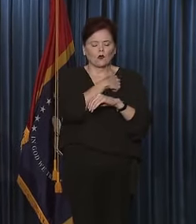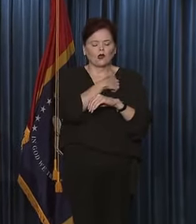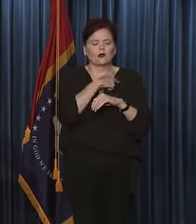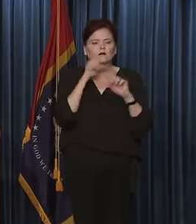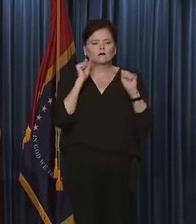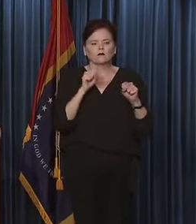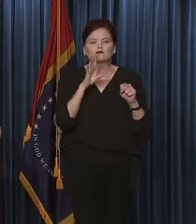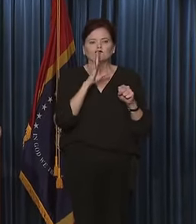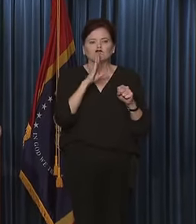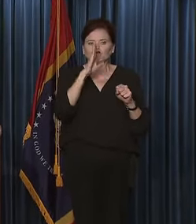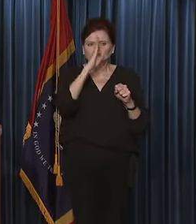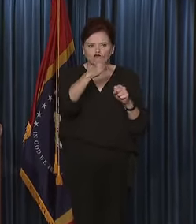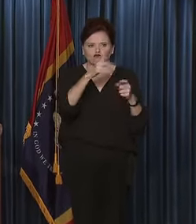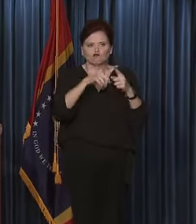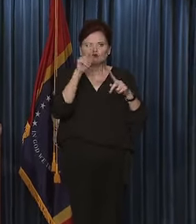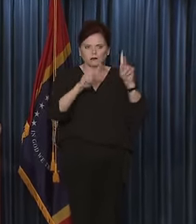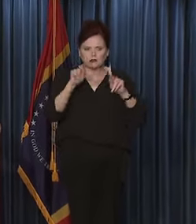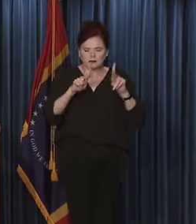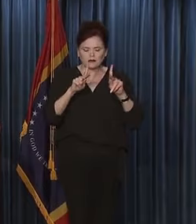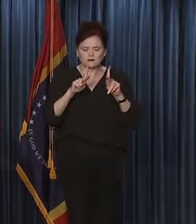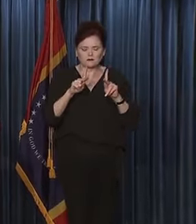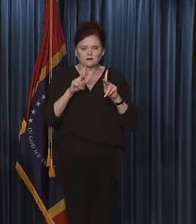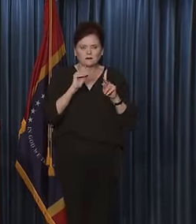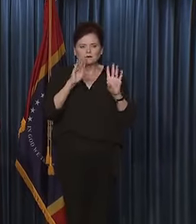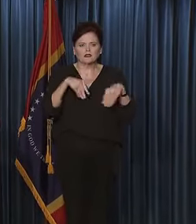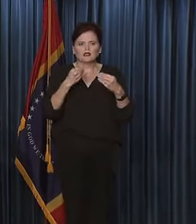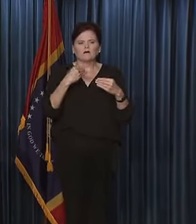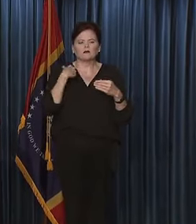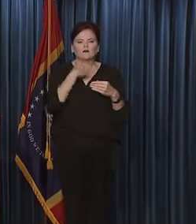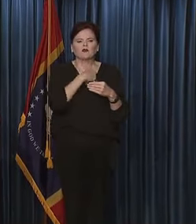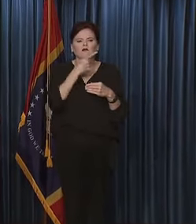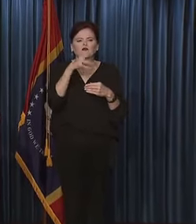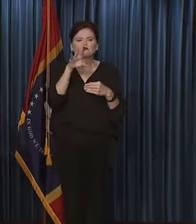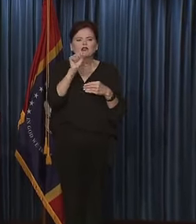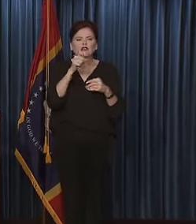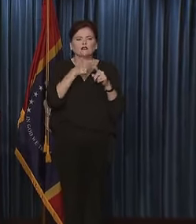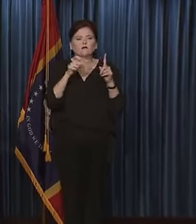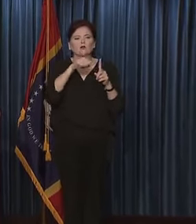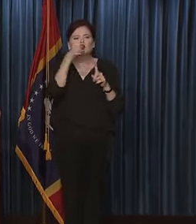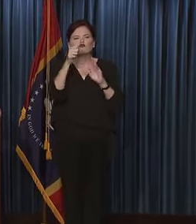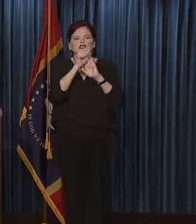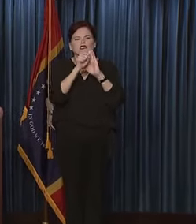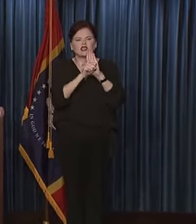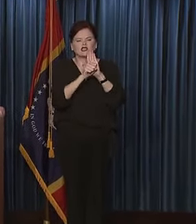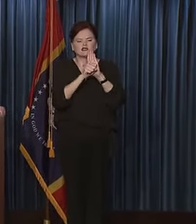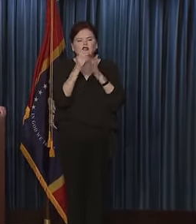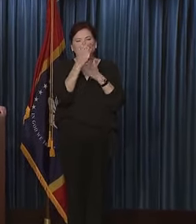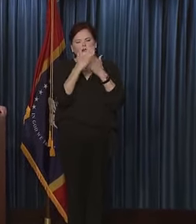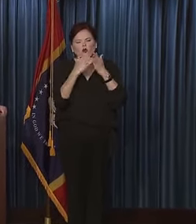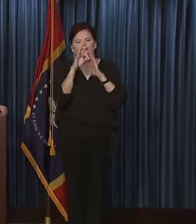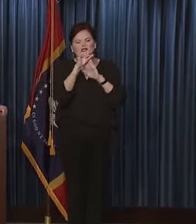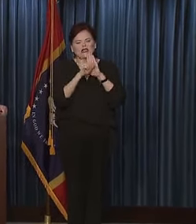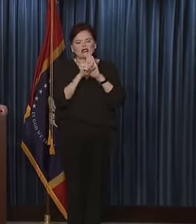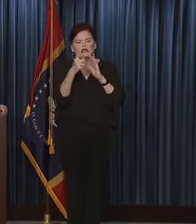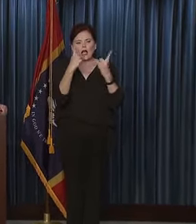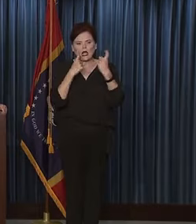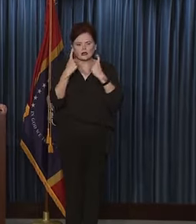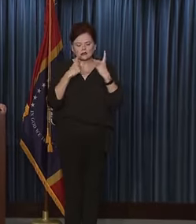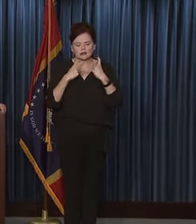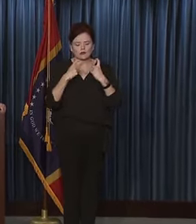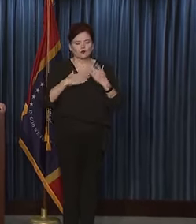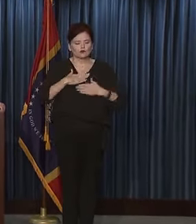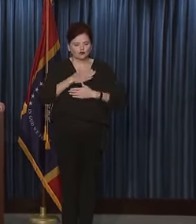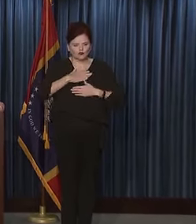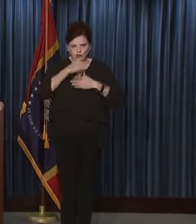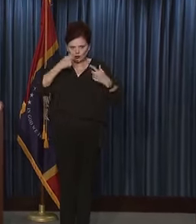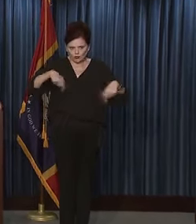speak directly to the people and also give members of the press from other parts of the state an opportunity to ask questions. We appreciate all